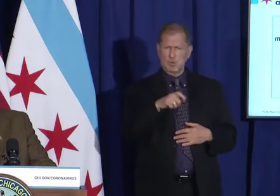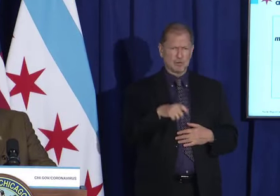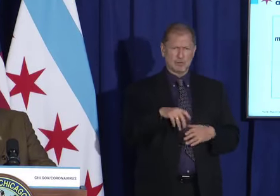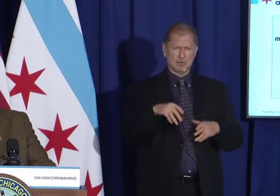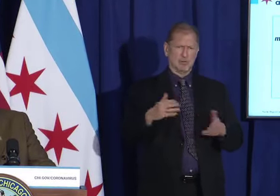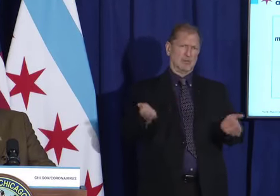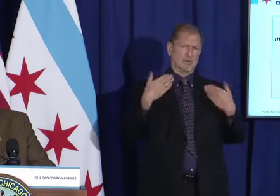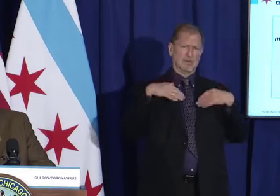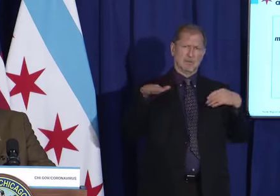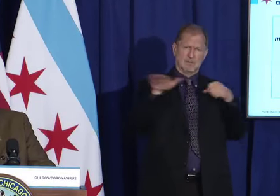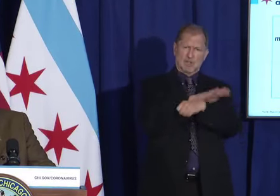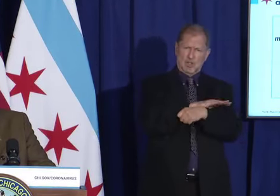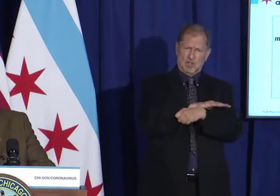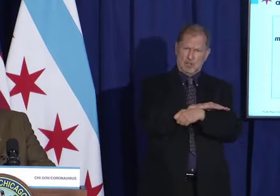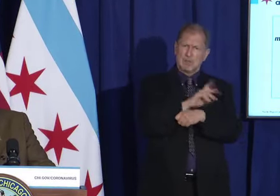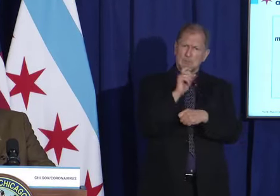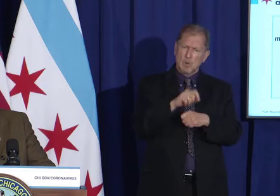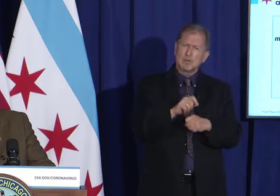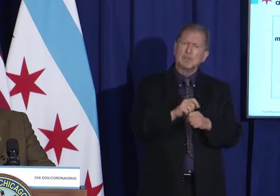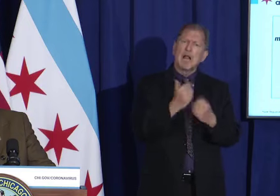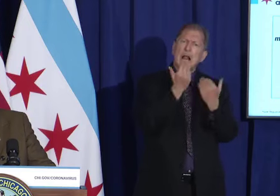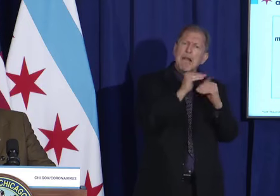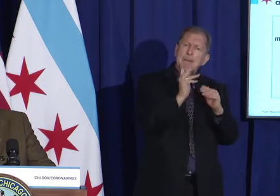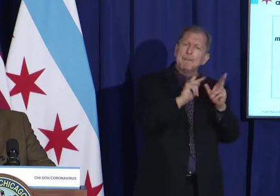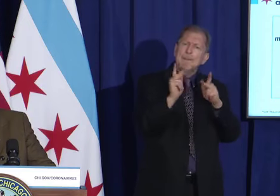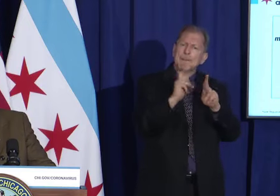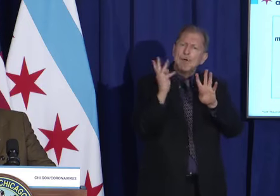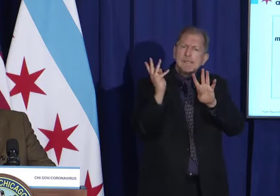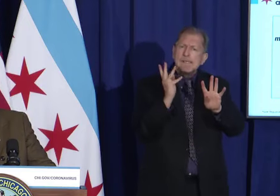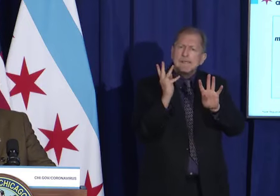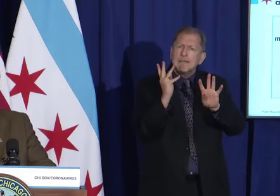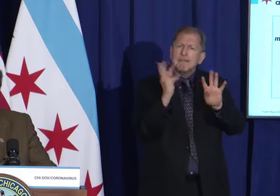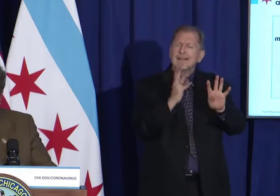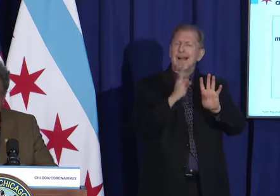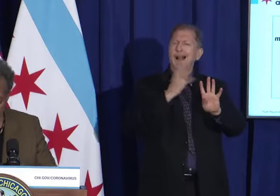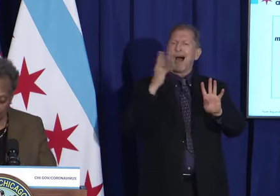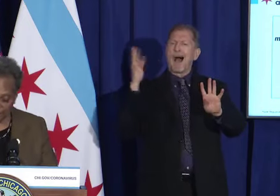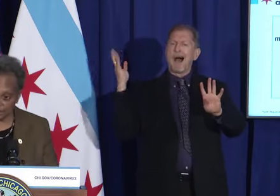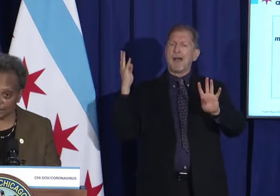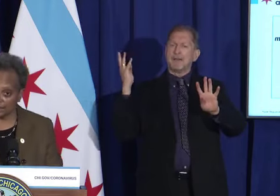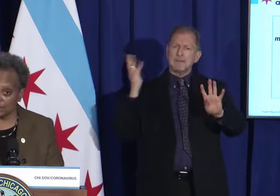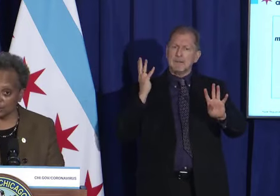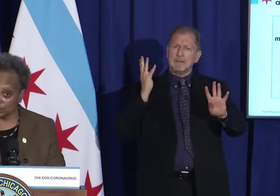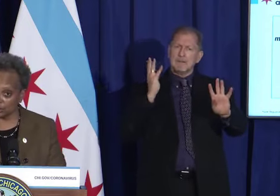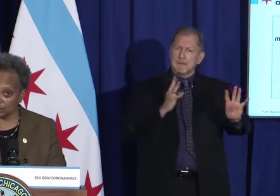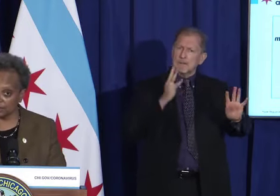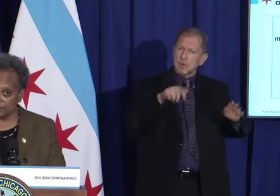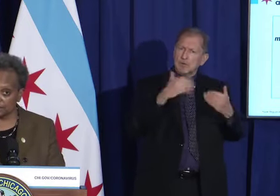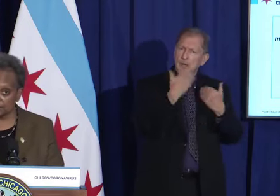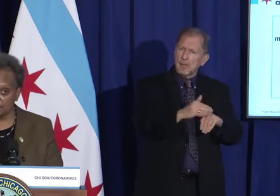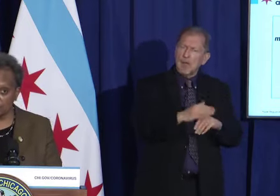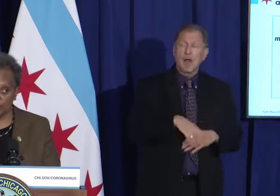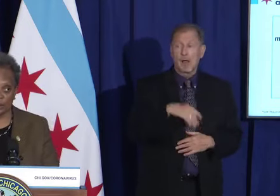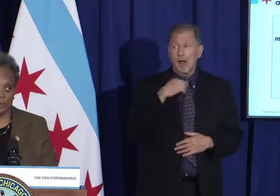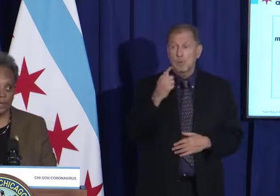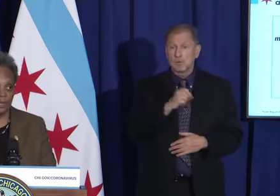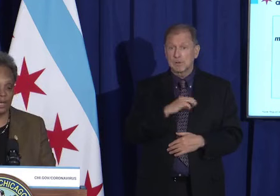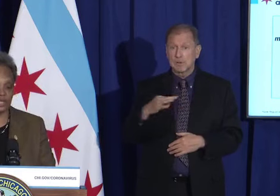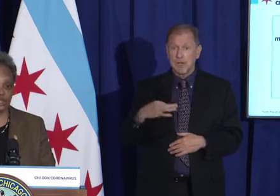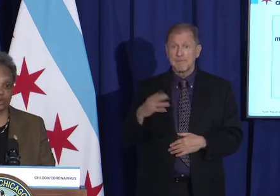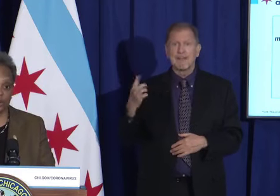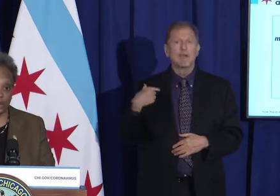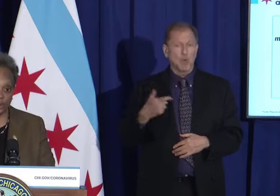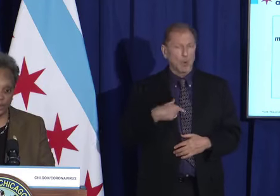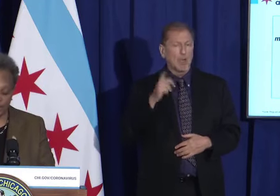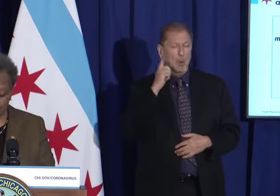That tells me something. That Something's not right about that. And what I've told my team is that in those circumstances, we are going to be